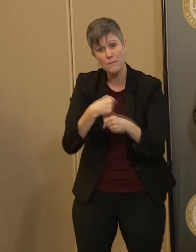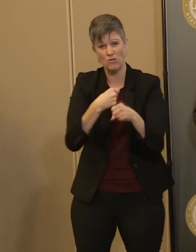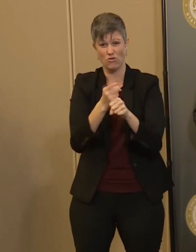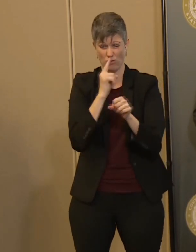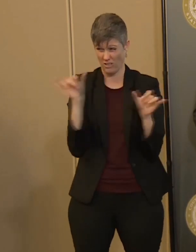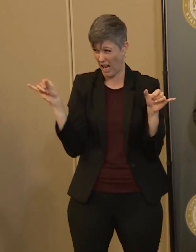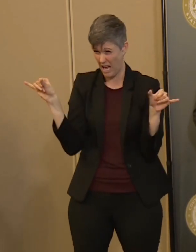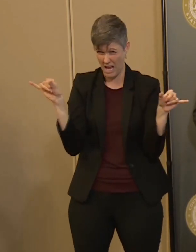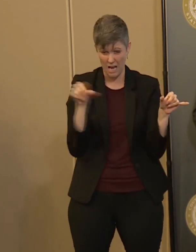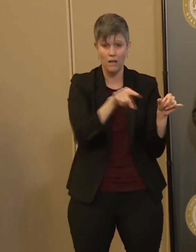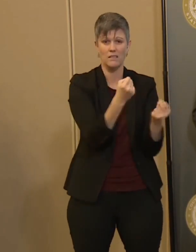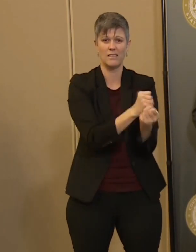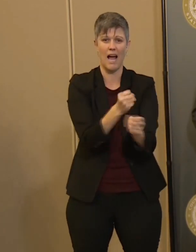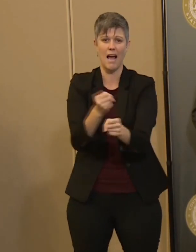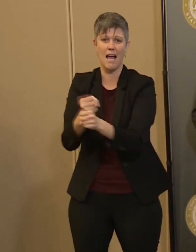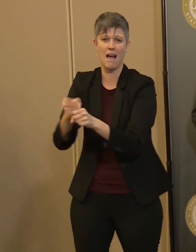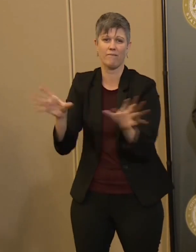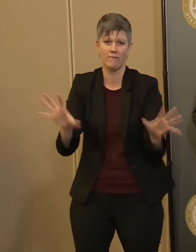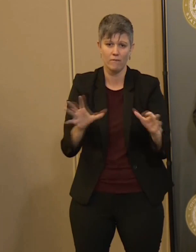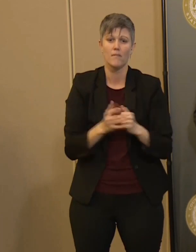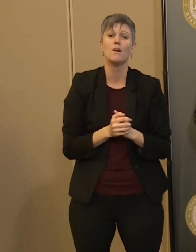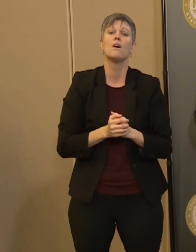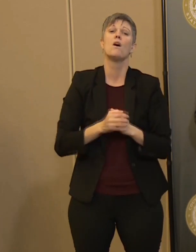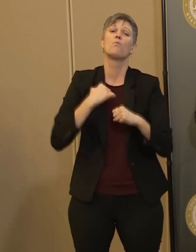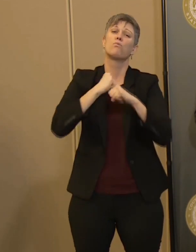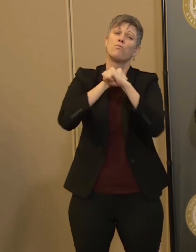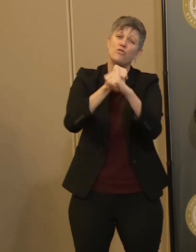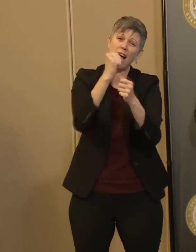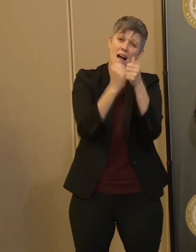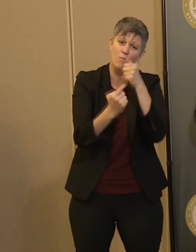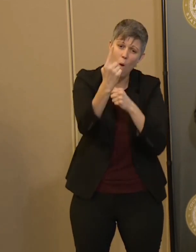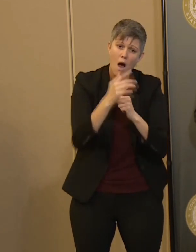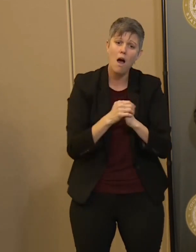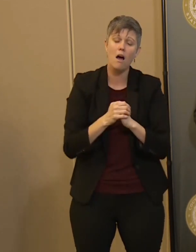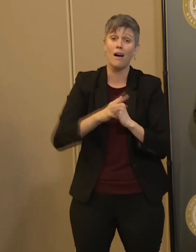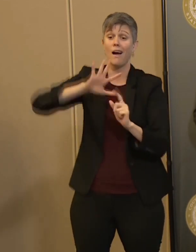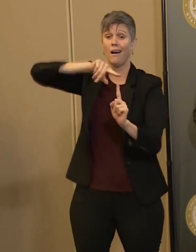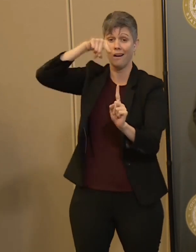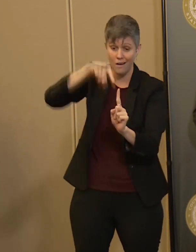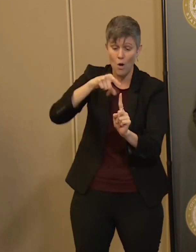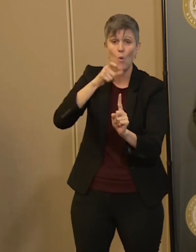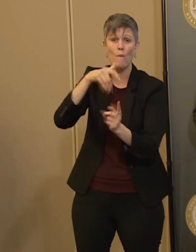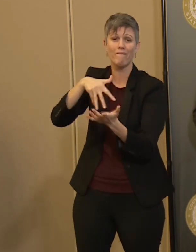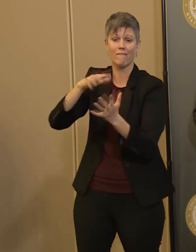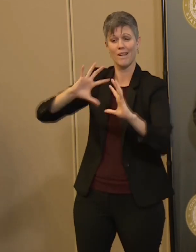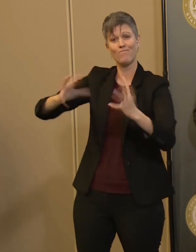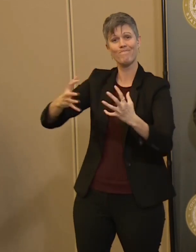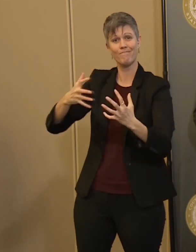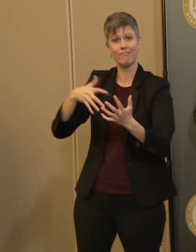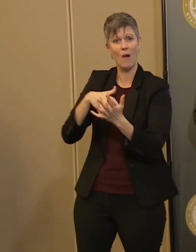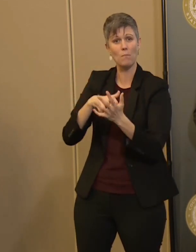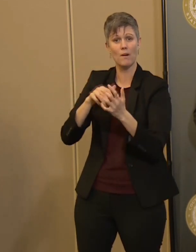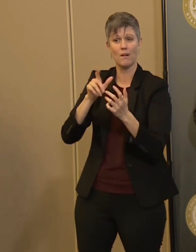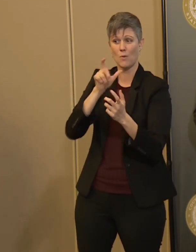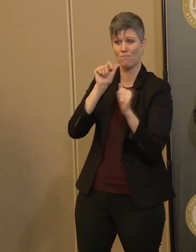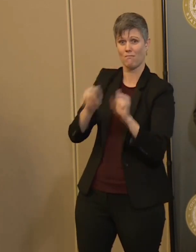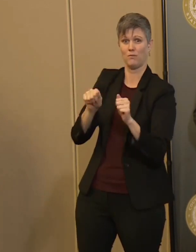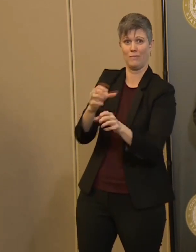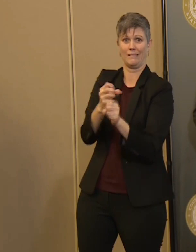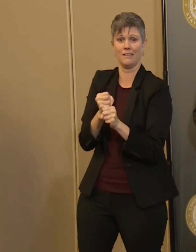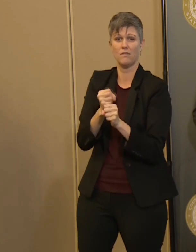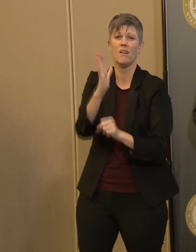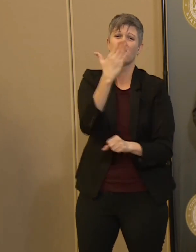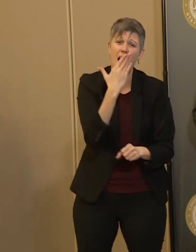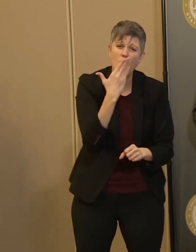safe, to protect everybody, but especially our vulnerable citizens. Thank you very much for helping us,